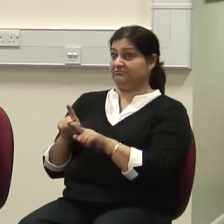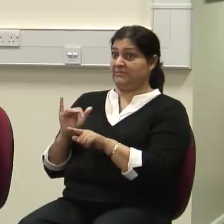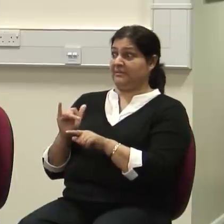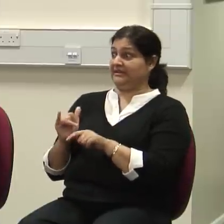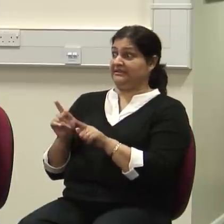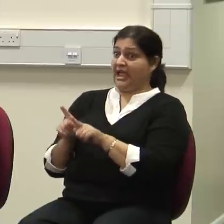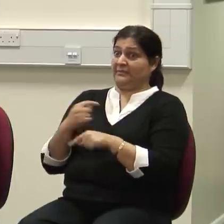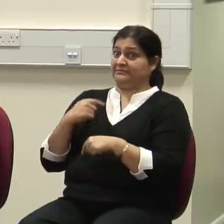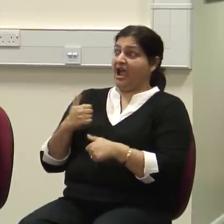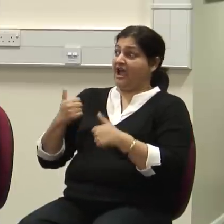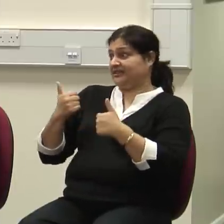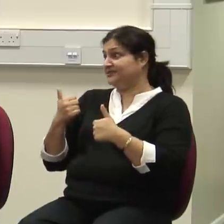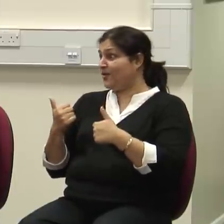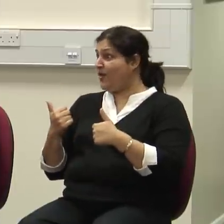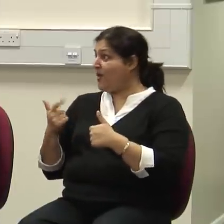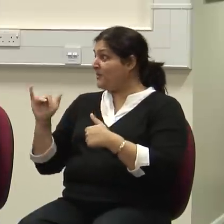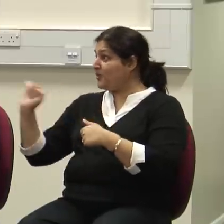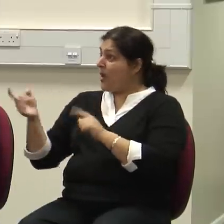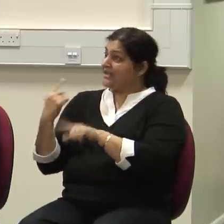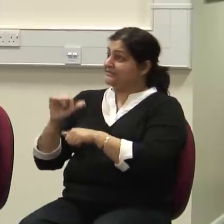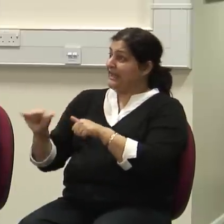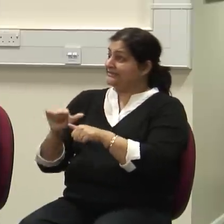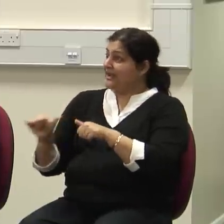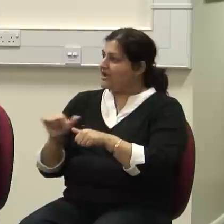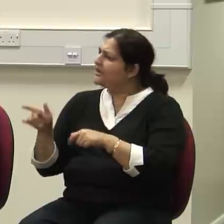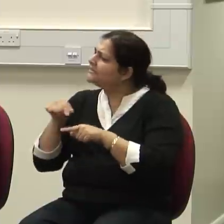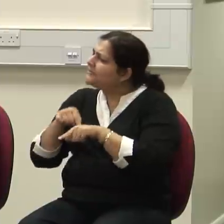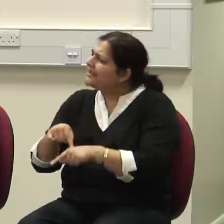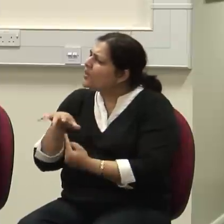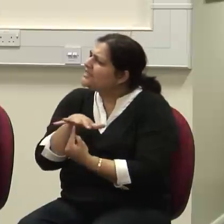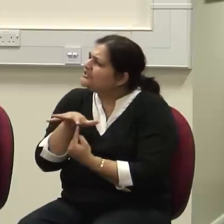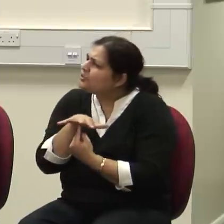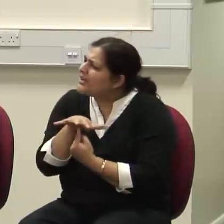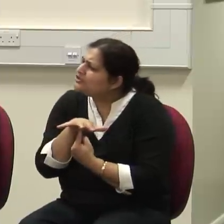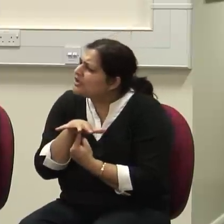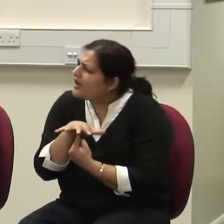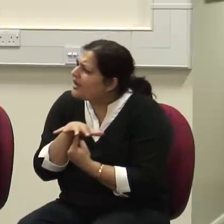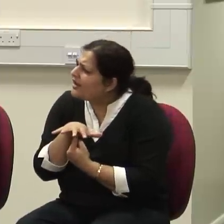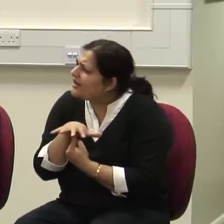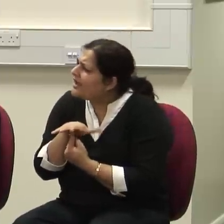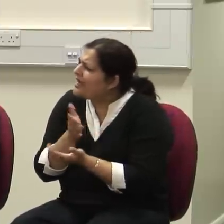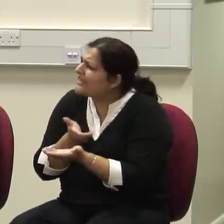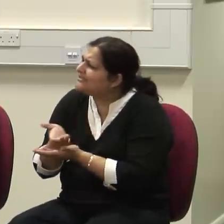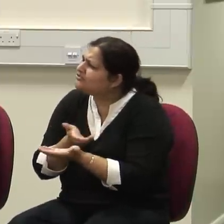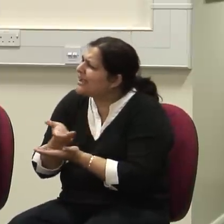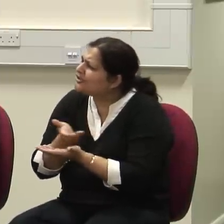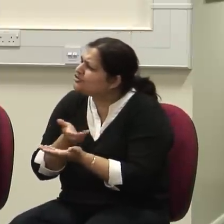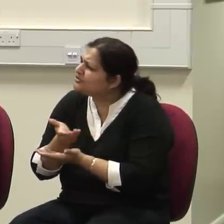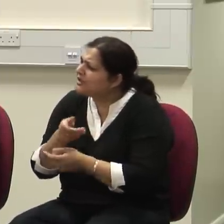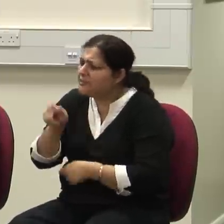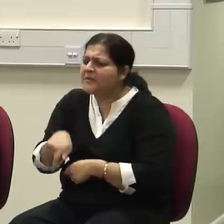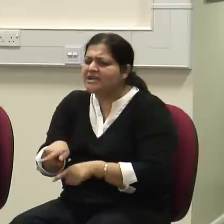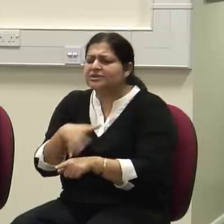That, that depends again on, on the situation and the interaction and what, what the purpose of the help seeking is.